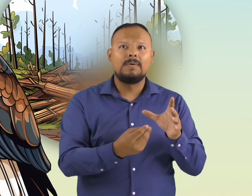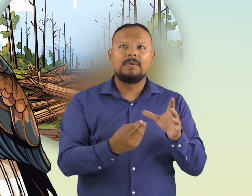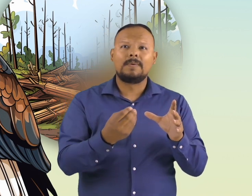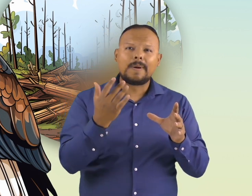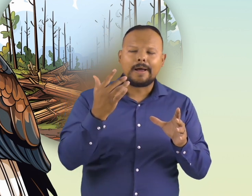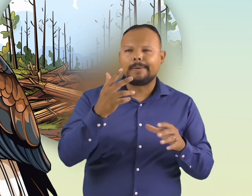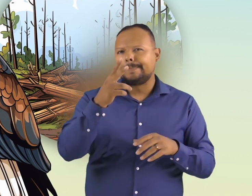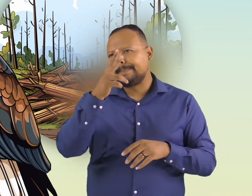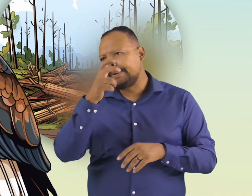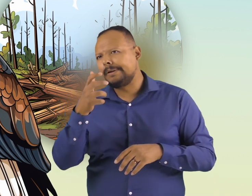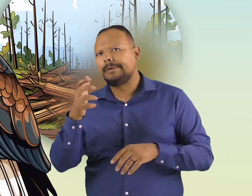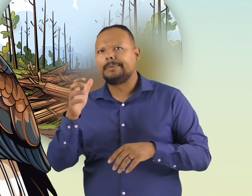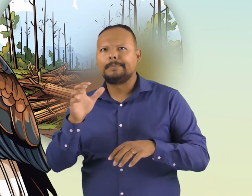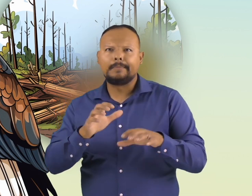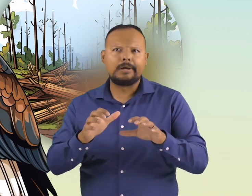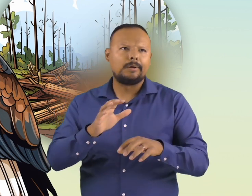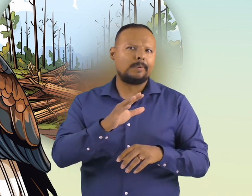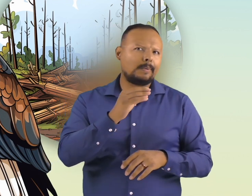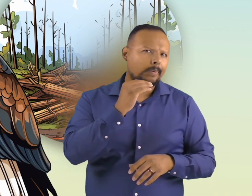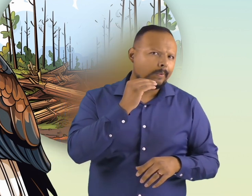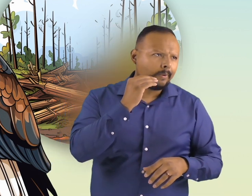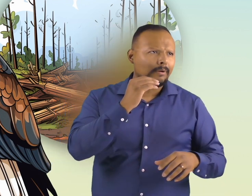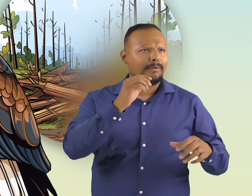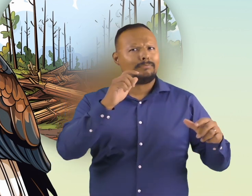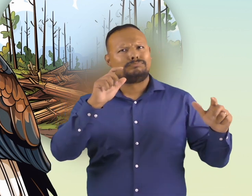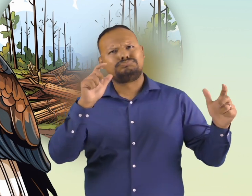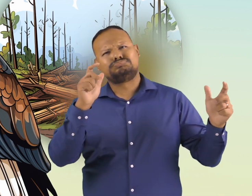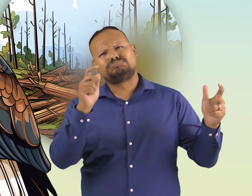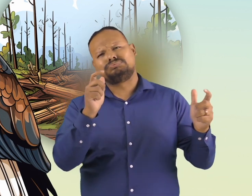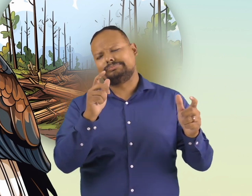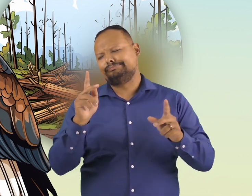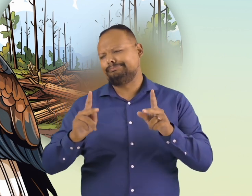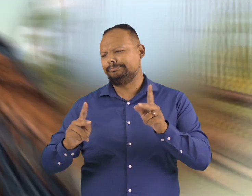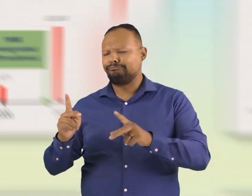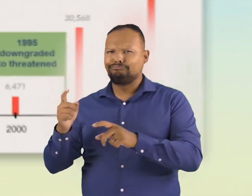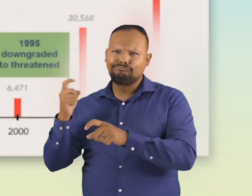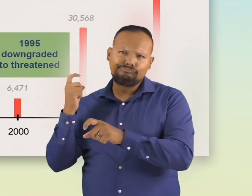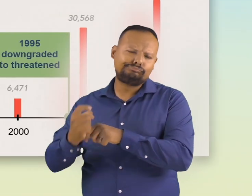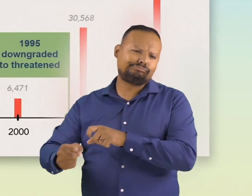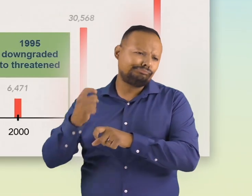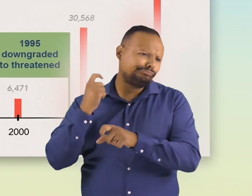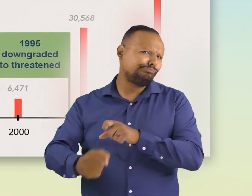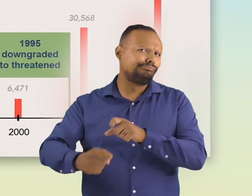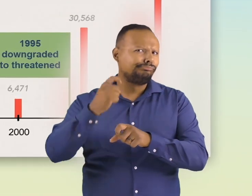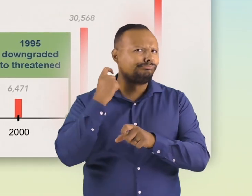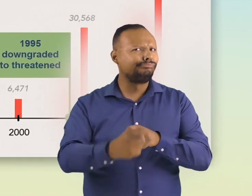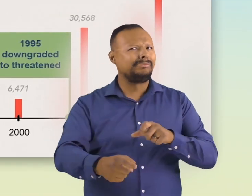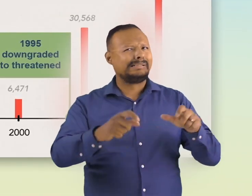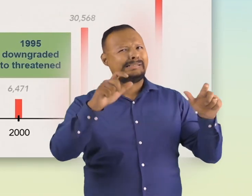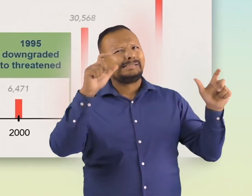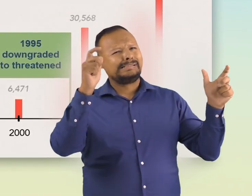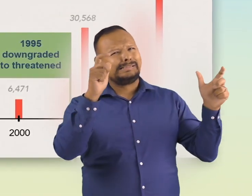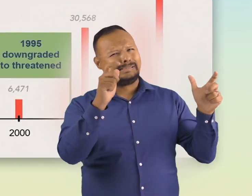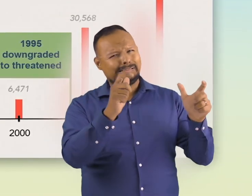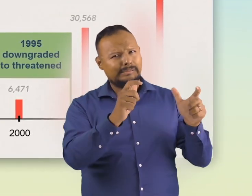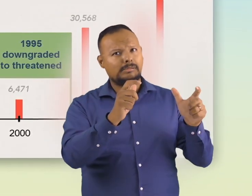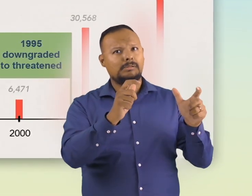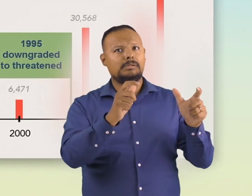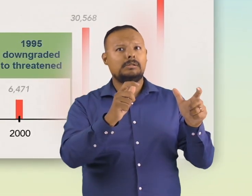loss, and other problems humans created for them. Luckily, they're no longer considered endangered